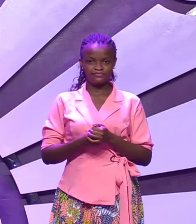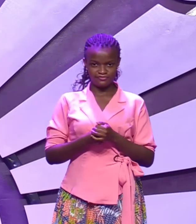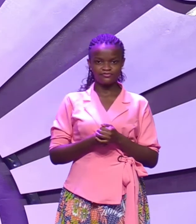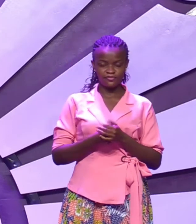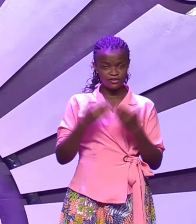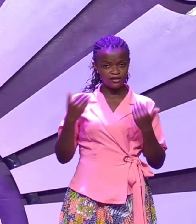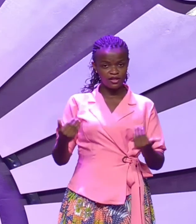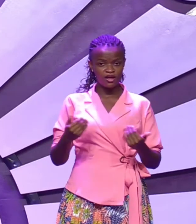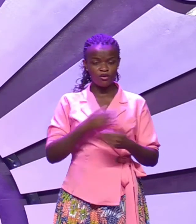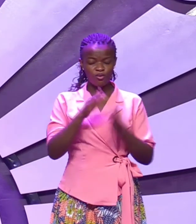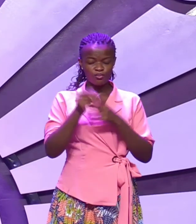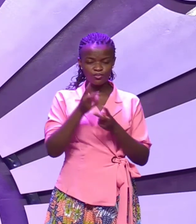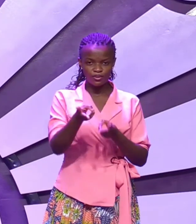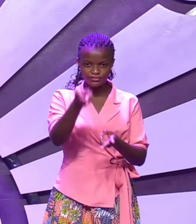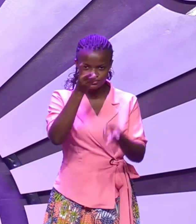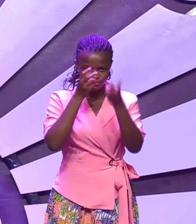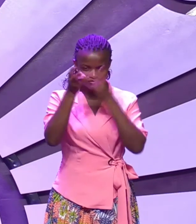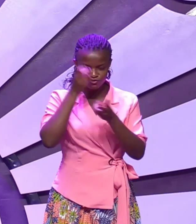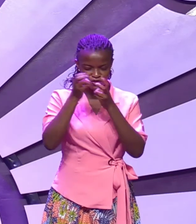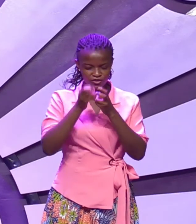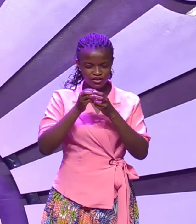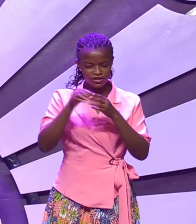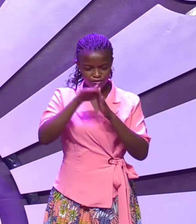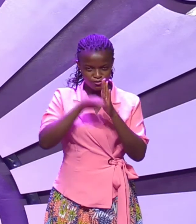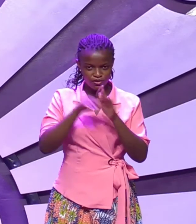whoever is watching this program this morning